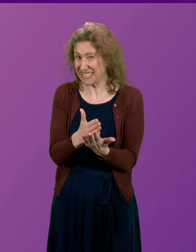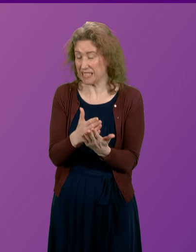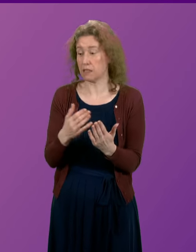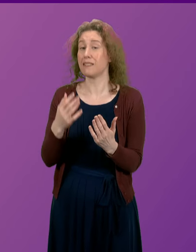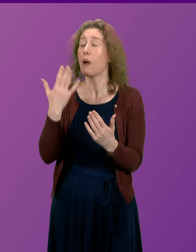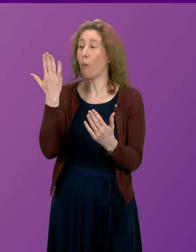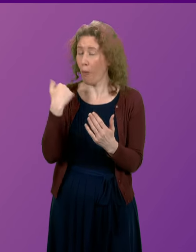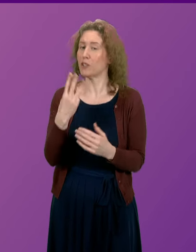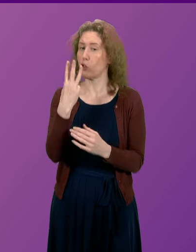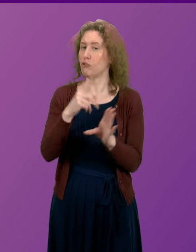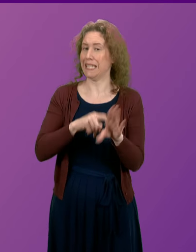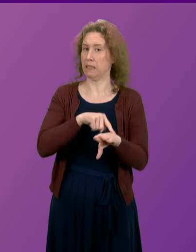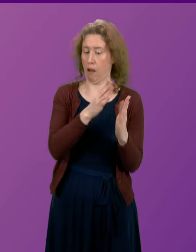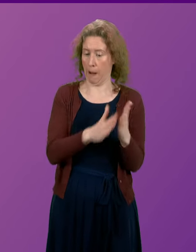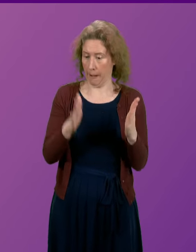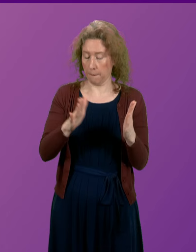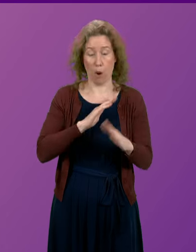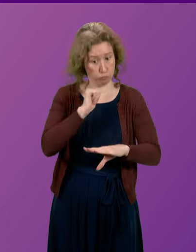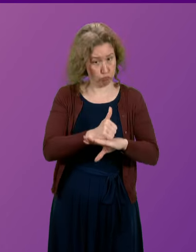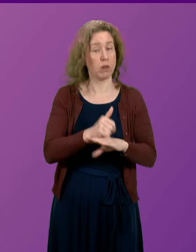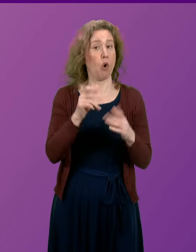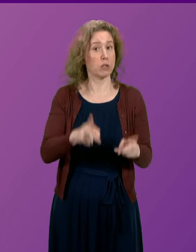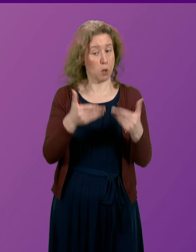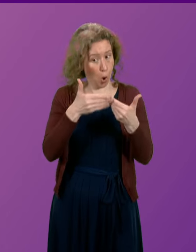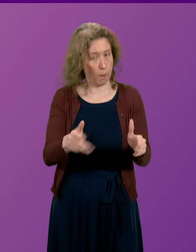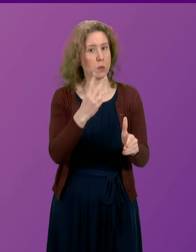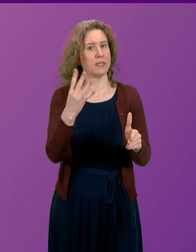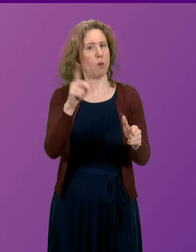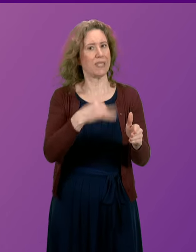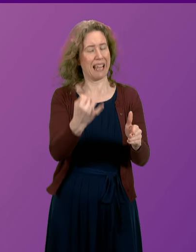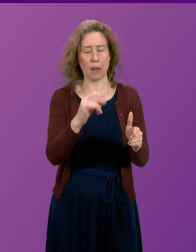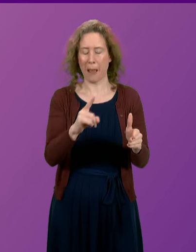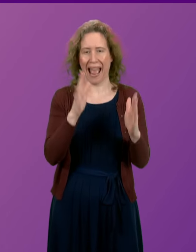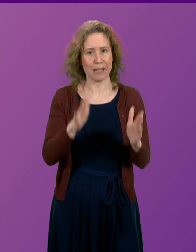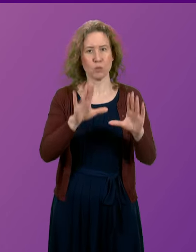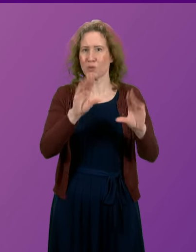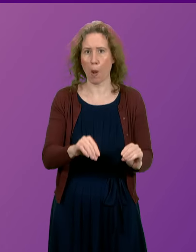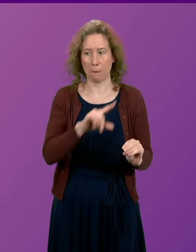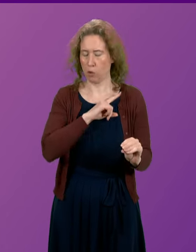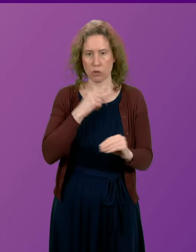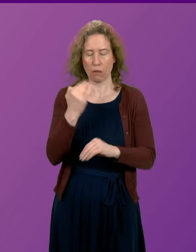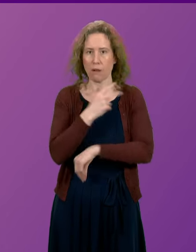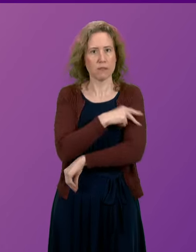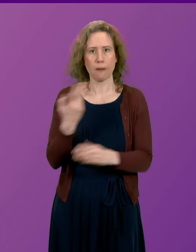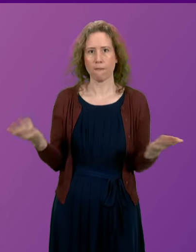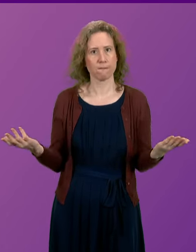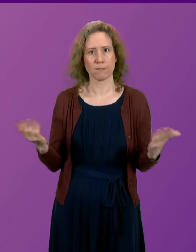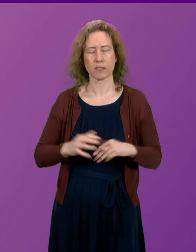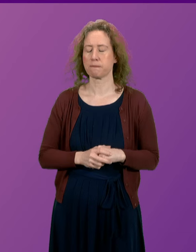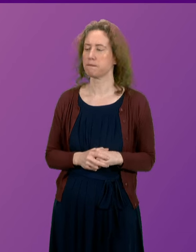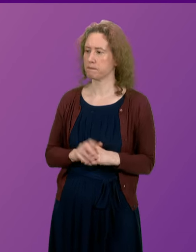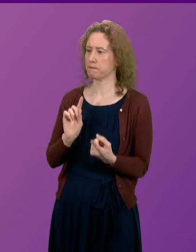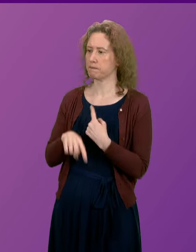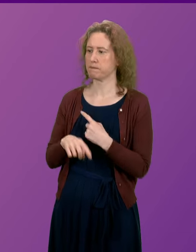was a three-year period where these recommendations were in force, but they haven't been able to be sustained because of workforce challenges. Douglas Ross.